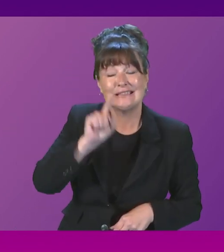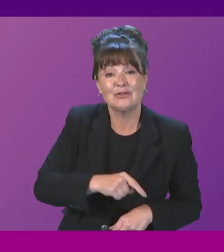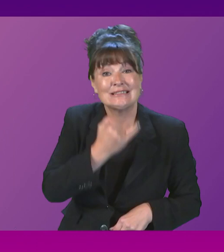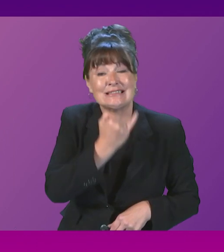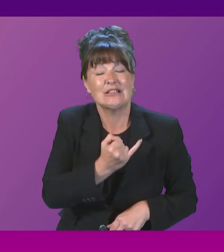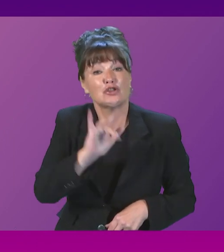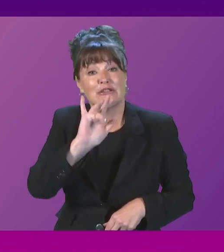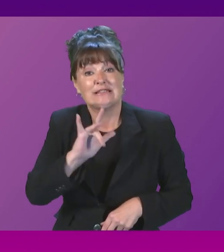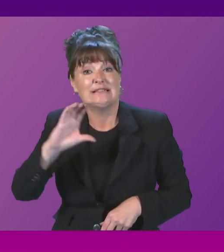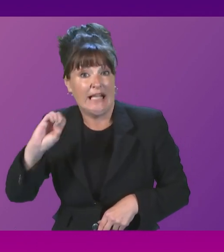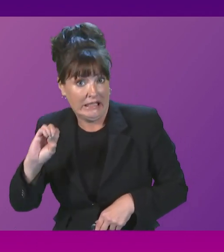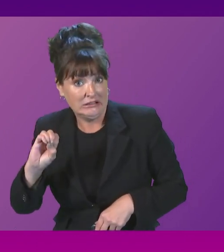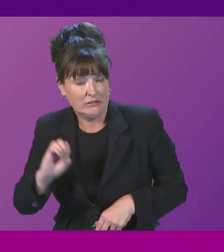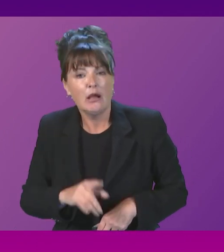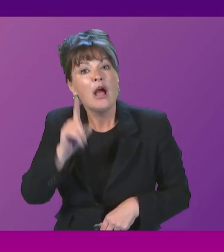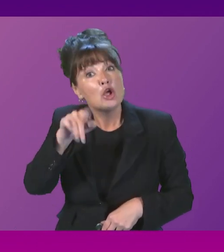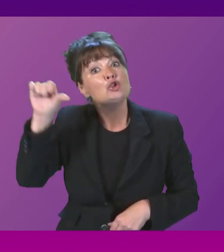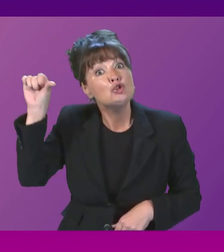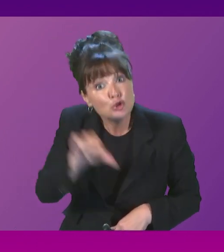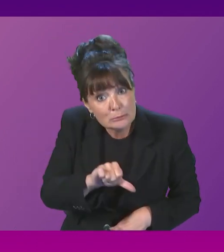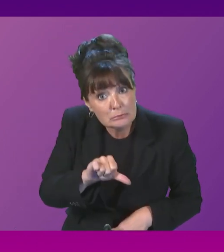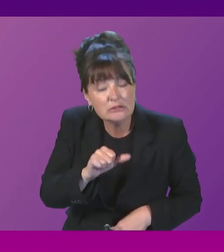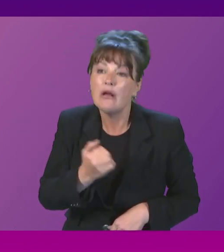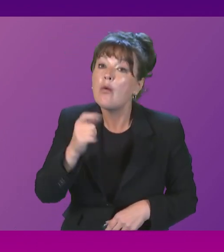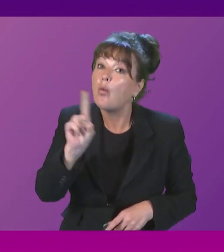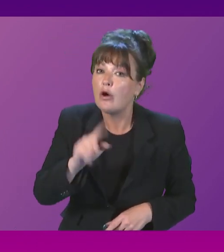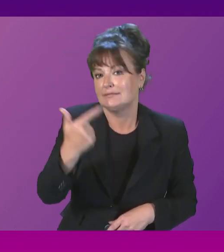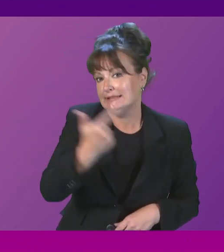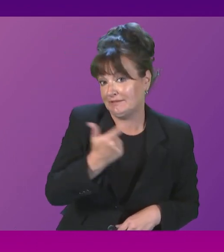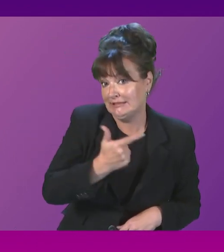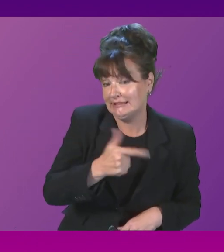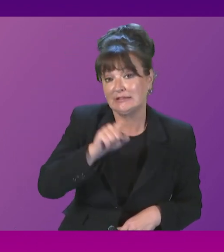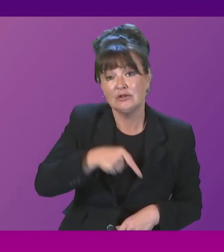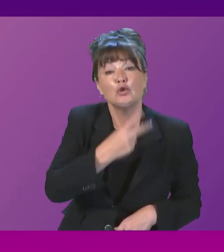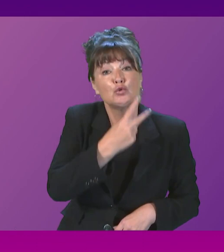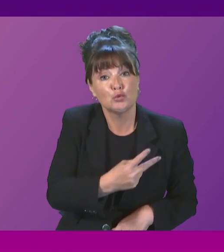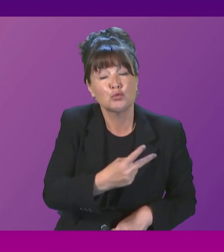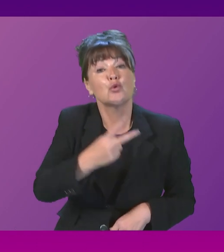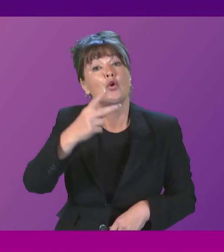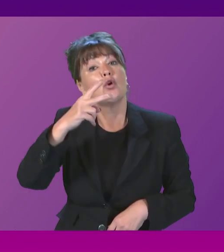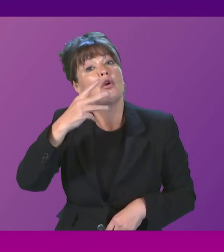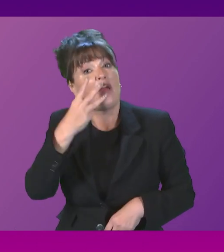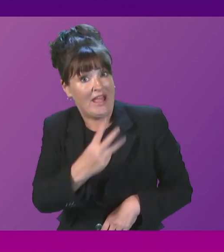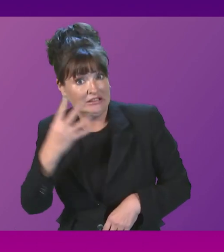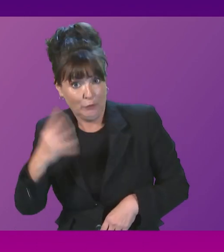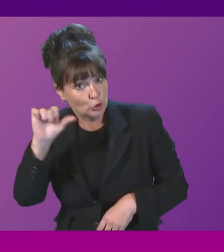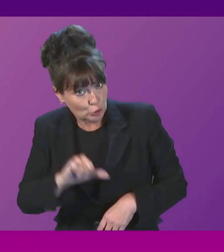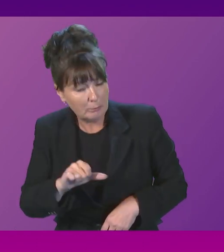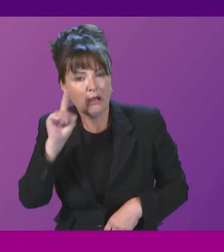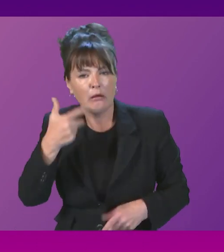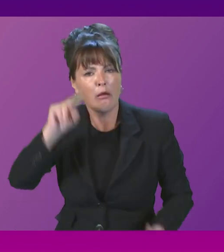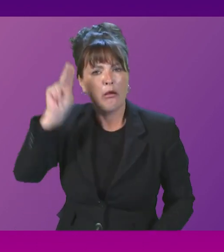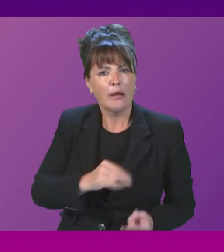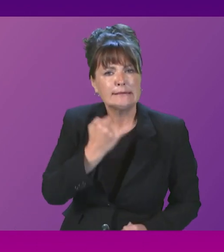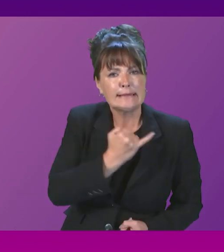the end of June below, Police Scotland's full officer establishment of 17,234. First